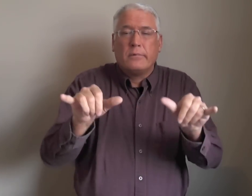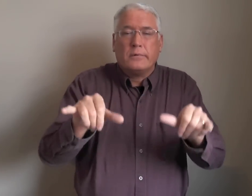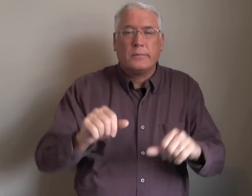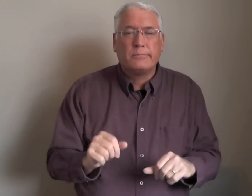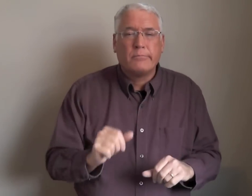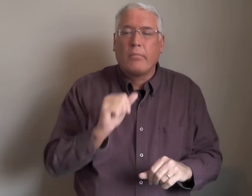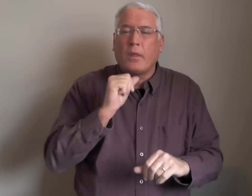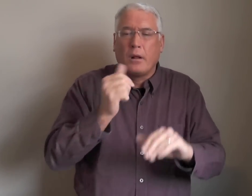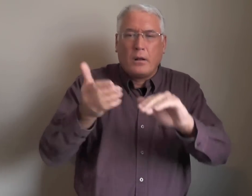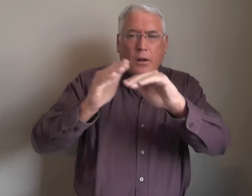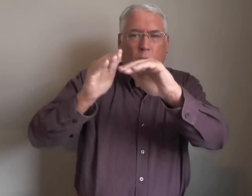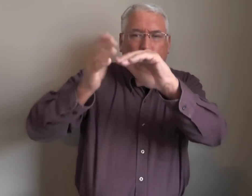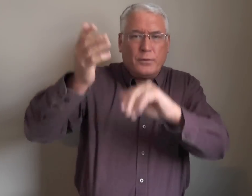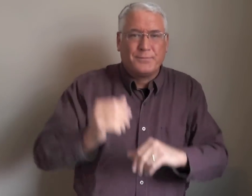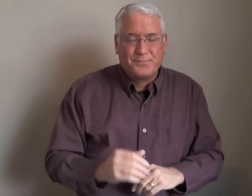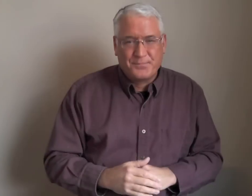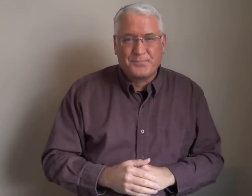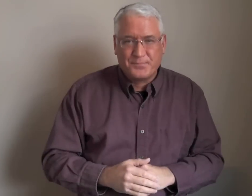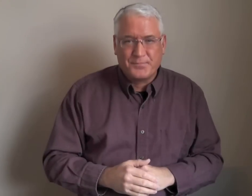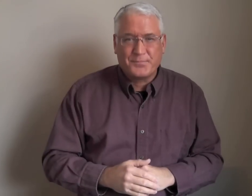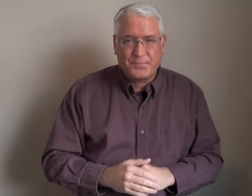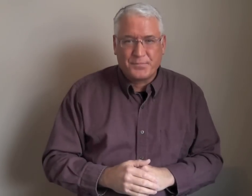probably be the same. It would not increase.